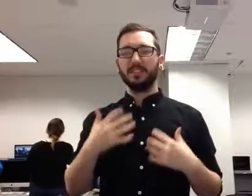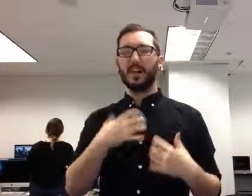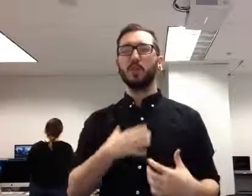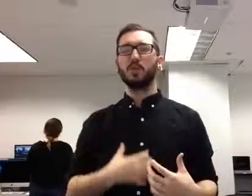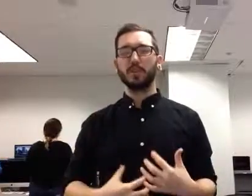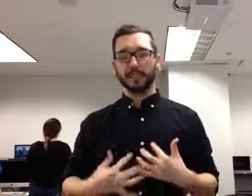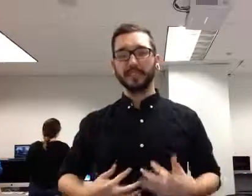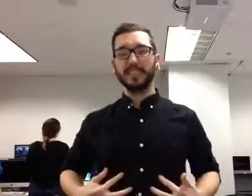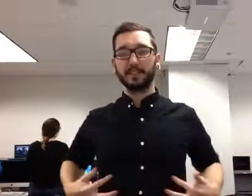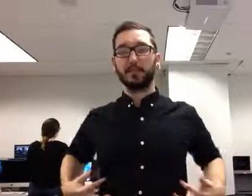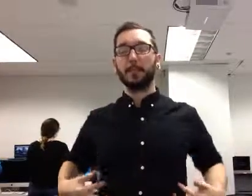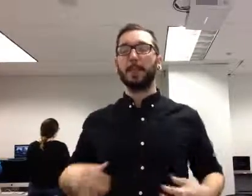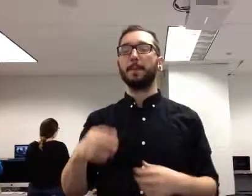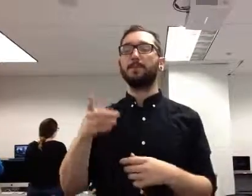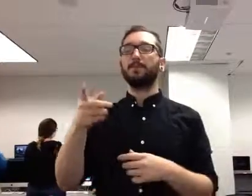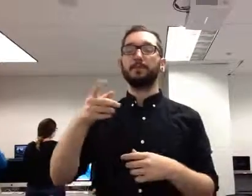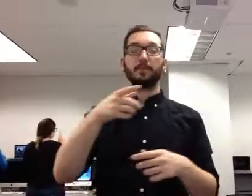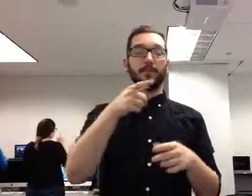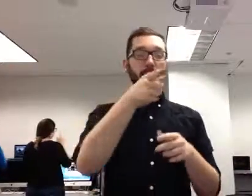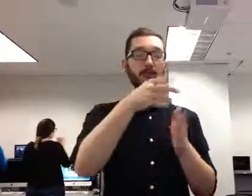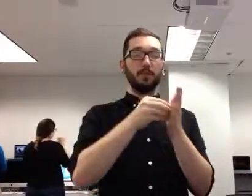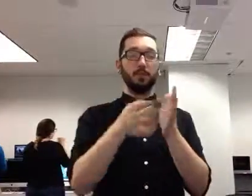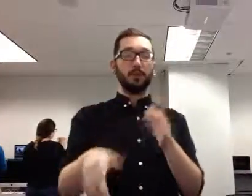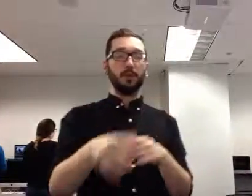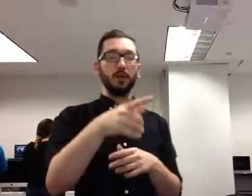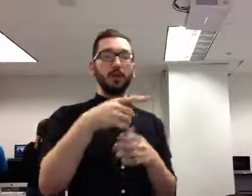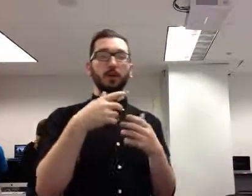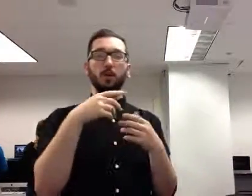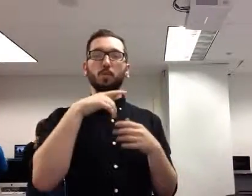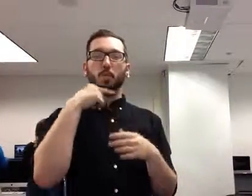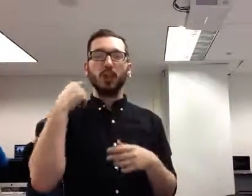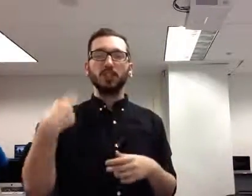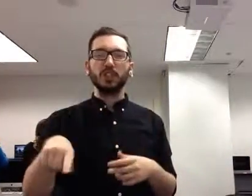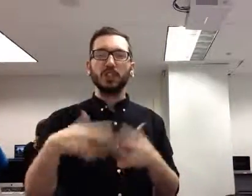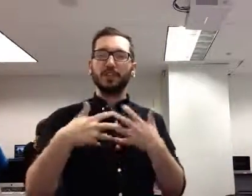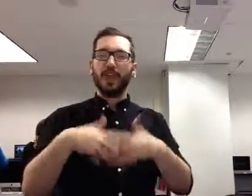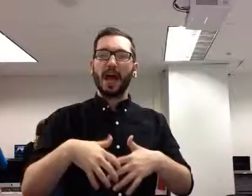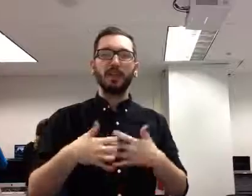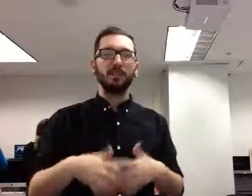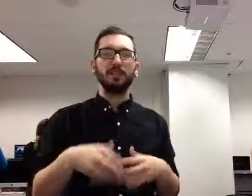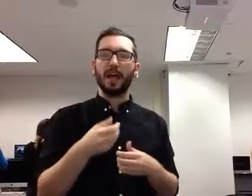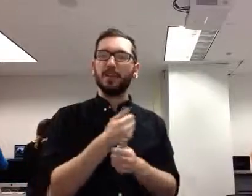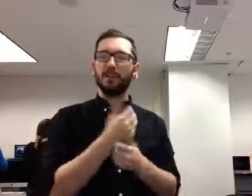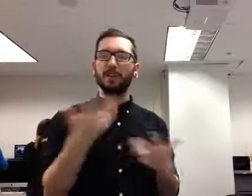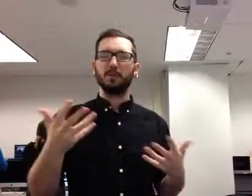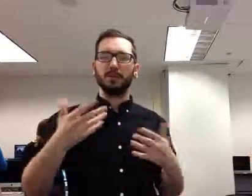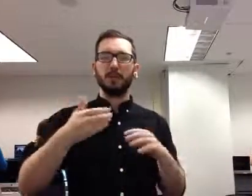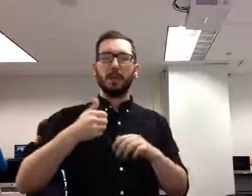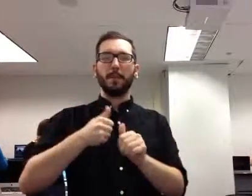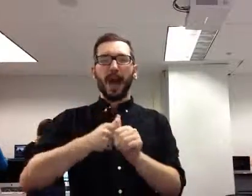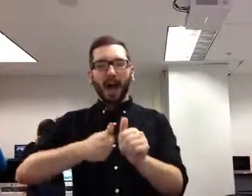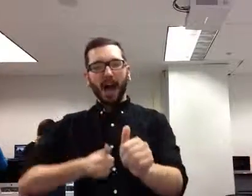factories and things were behind the times then, and then, with the war-destroying stuff, they're still behind.